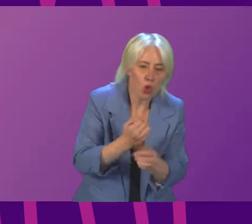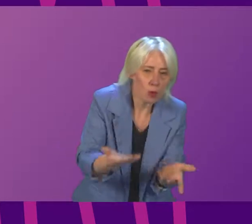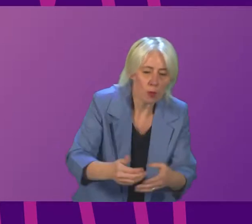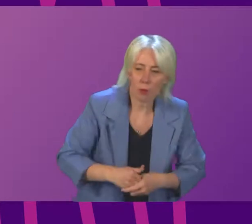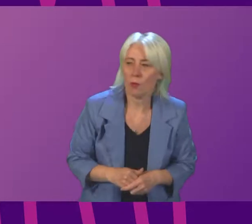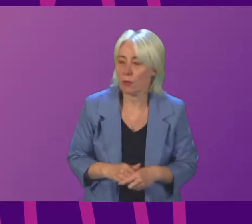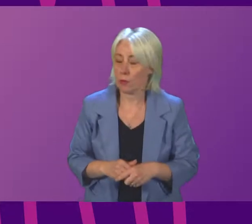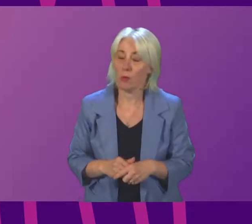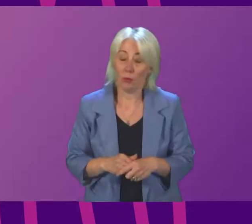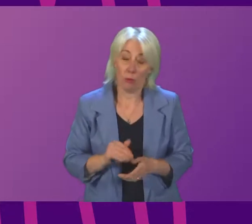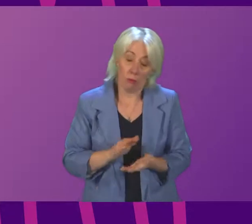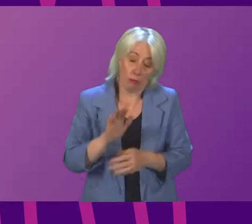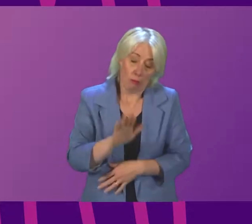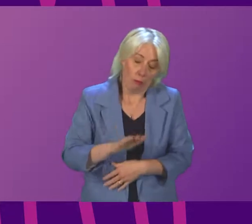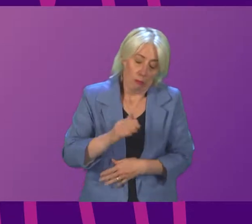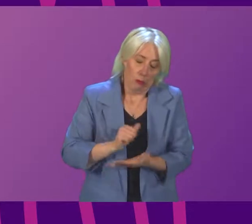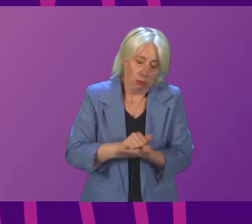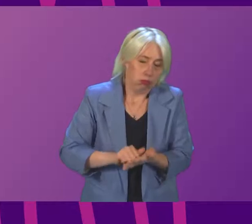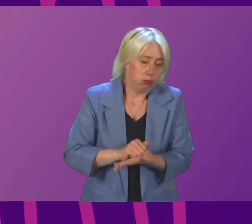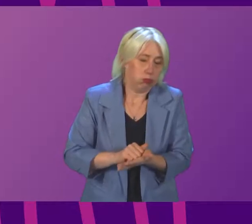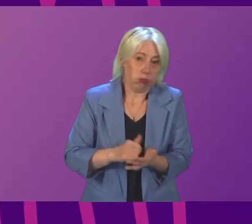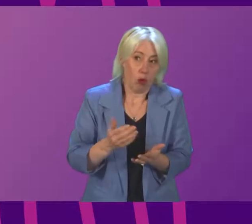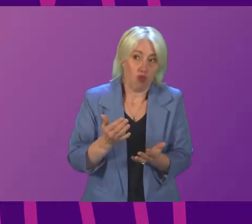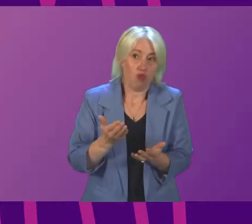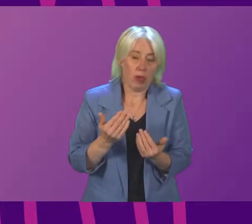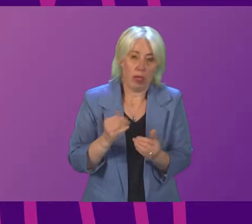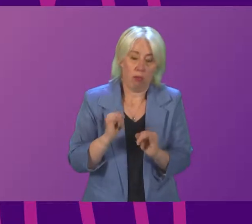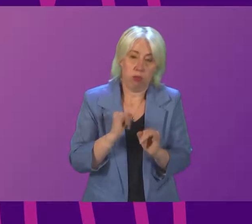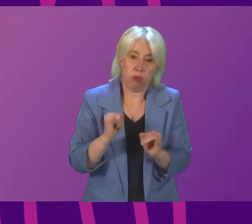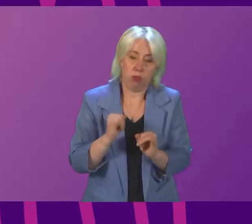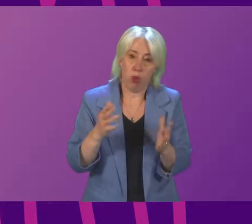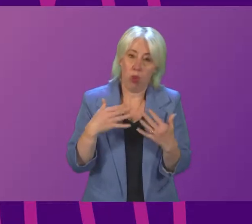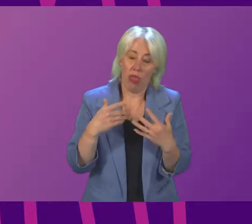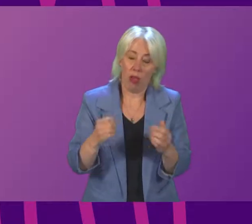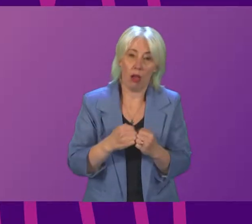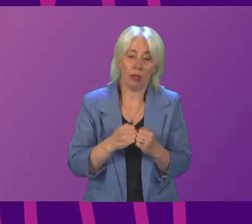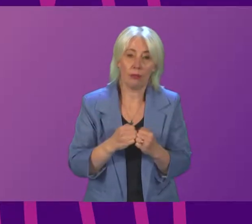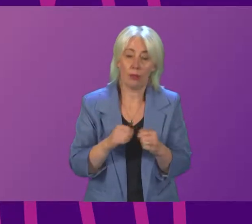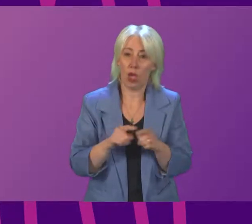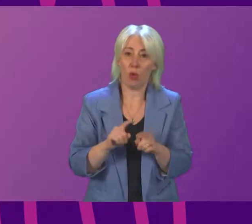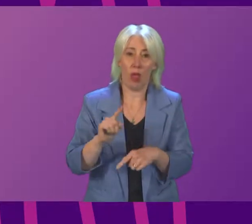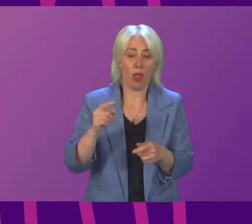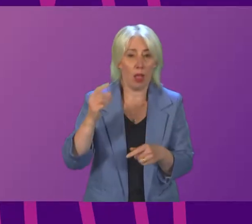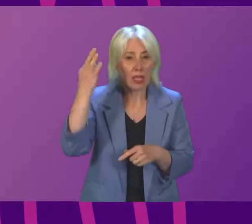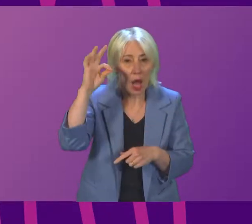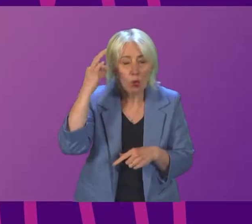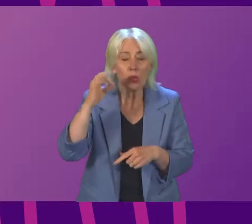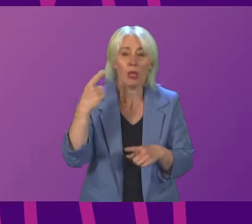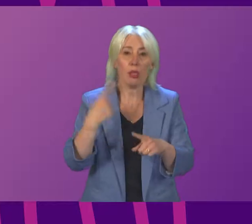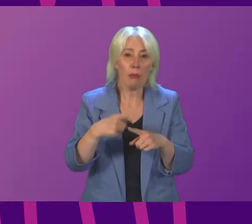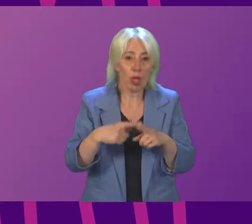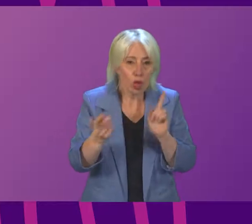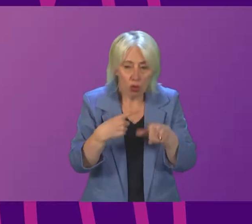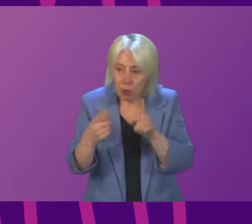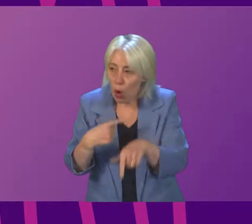sympathy to those who have been affected by the recent severe weather and pay tribute to the first-class response by local authorities, emergency responders and the public